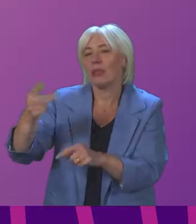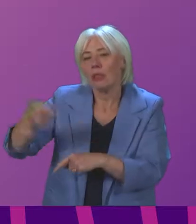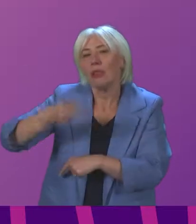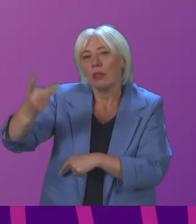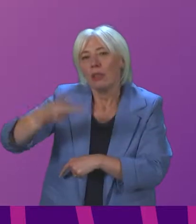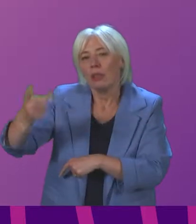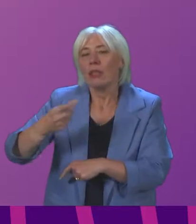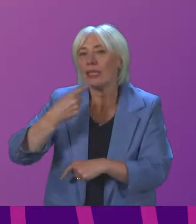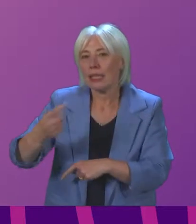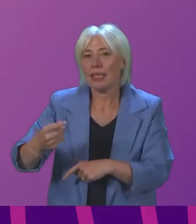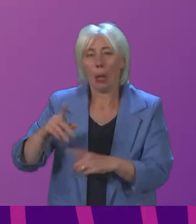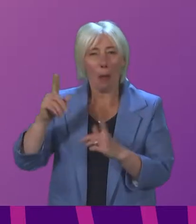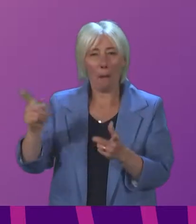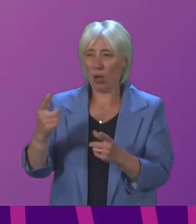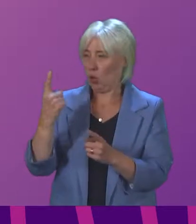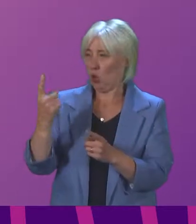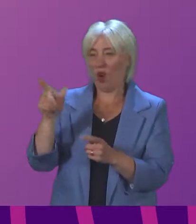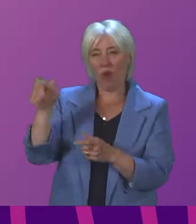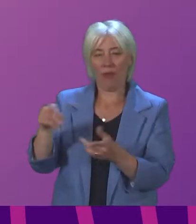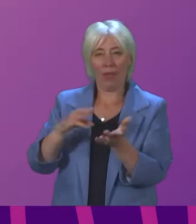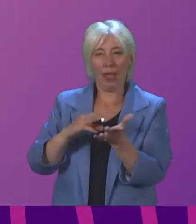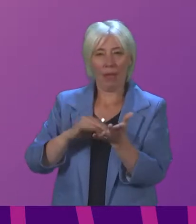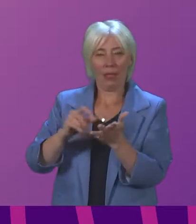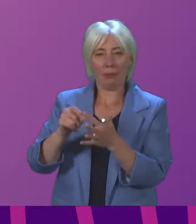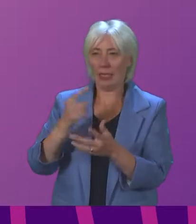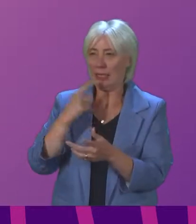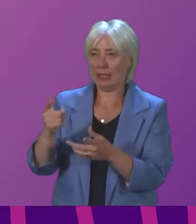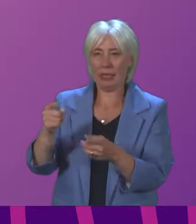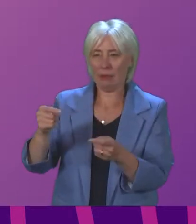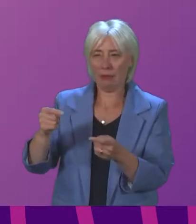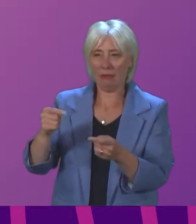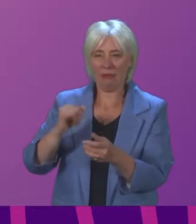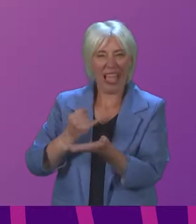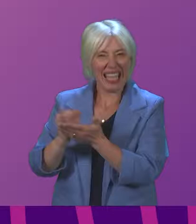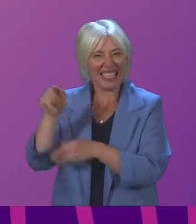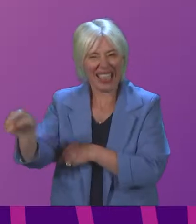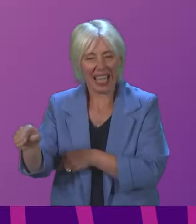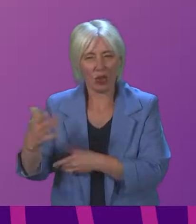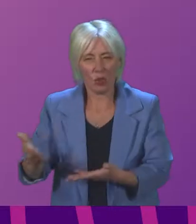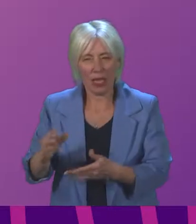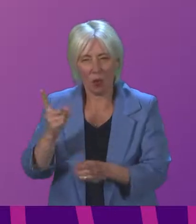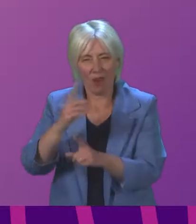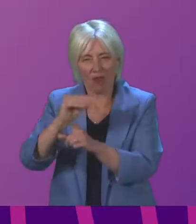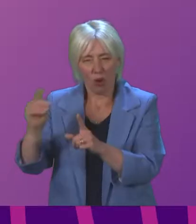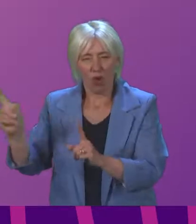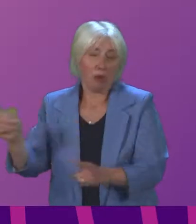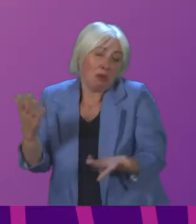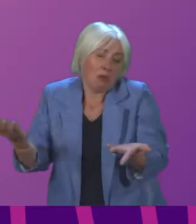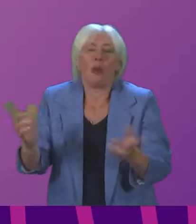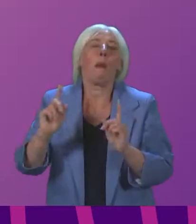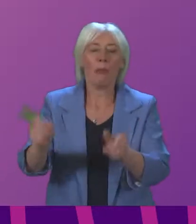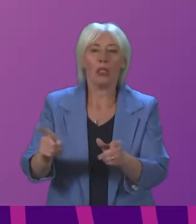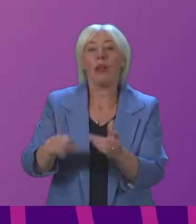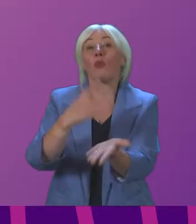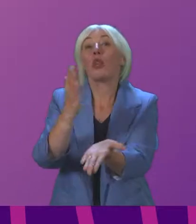Carson was rather arguing against such approaches in his contribution to the debate this afternoon. So, what we have got to make